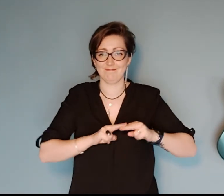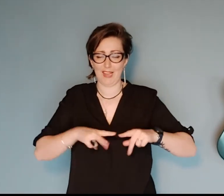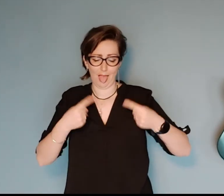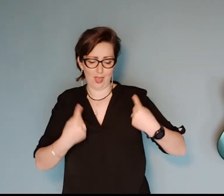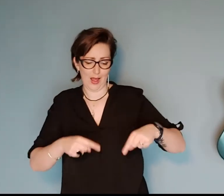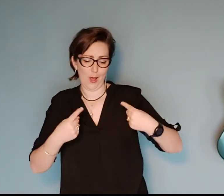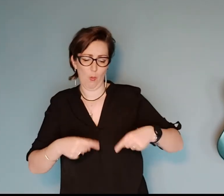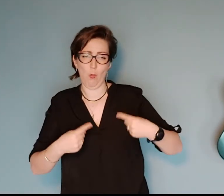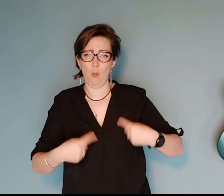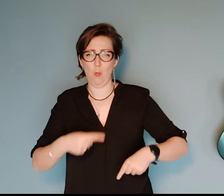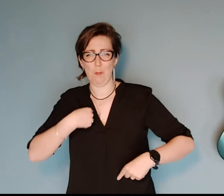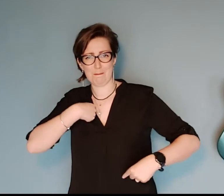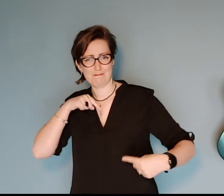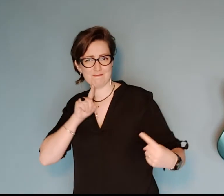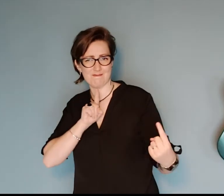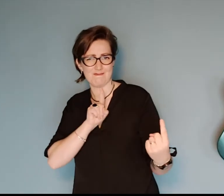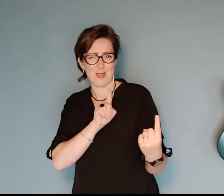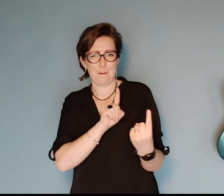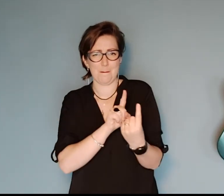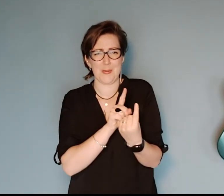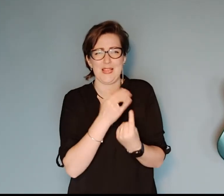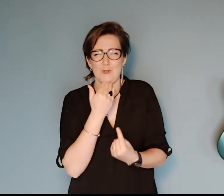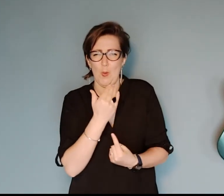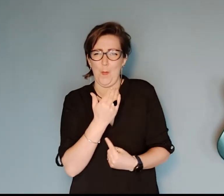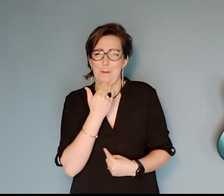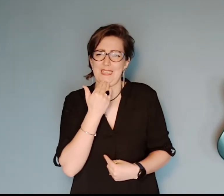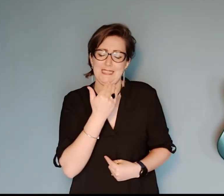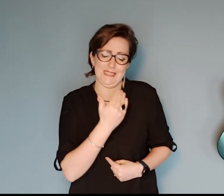Someone let me see them, please, oh please